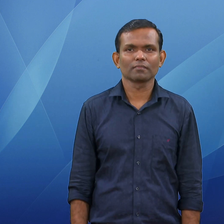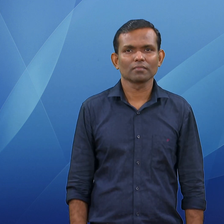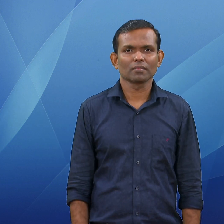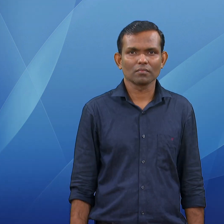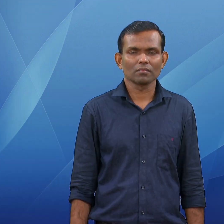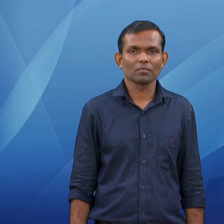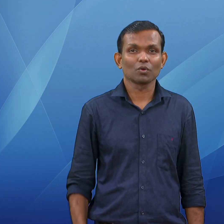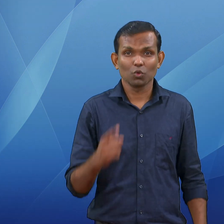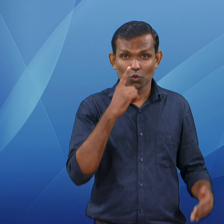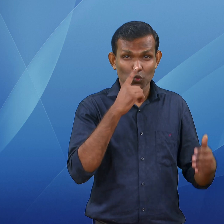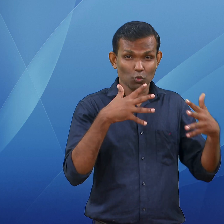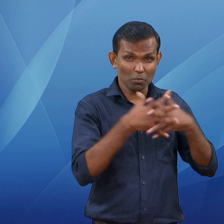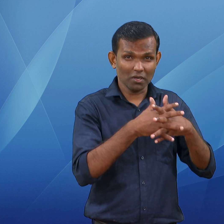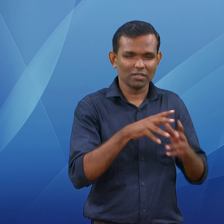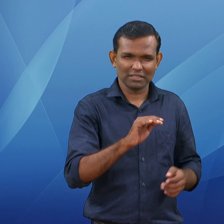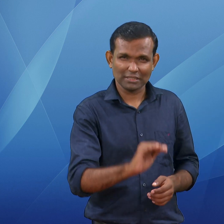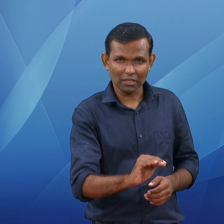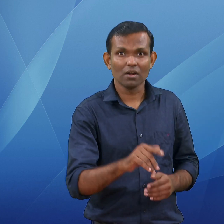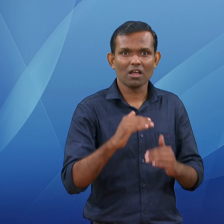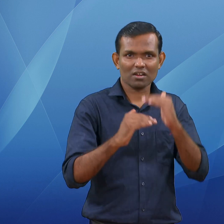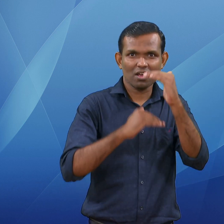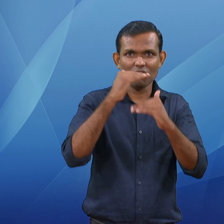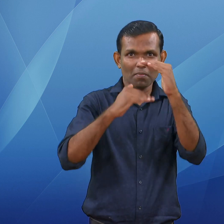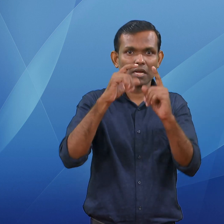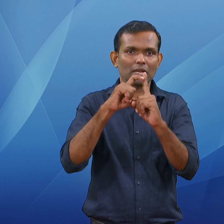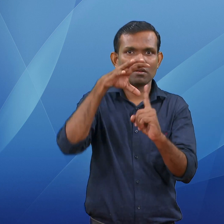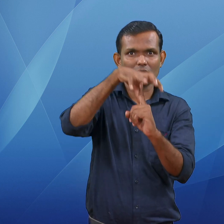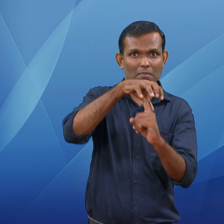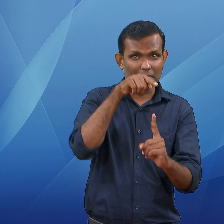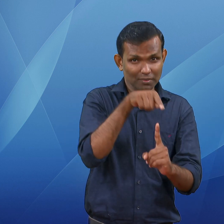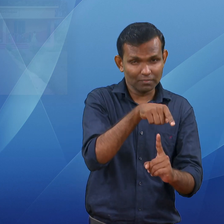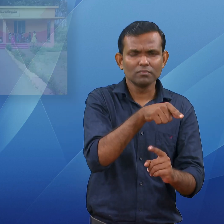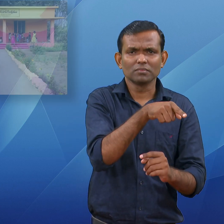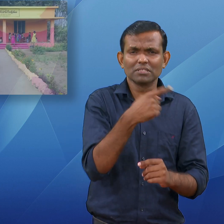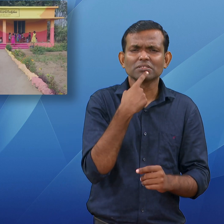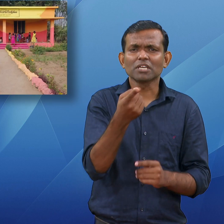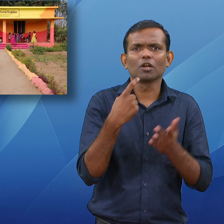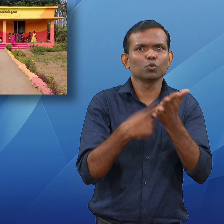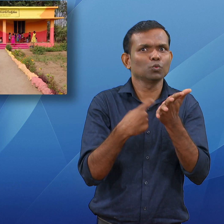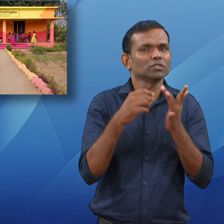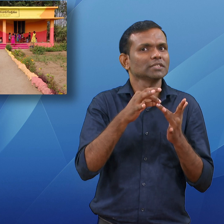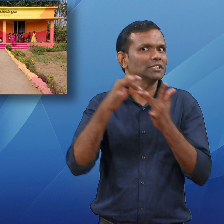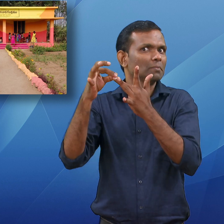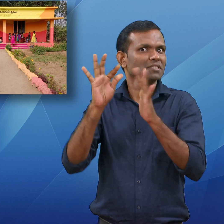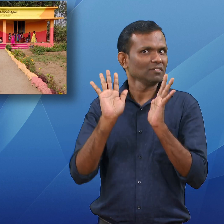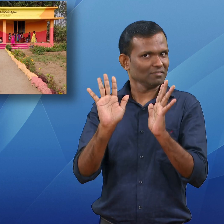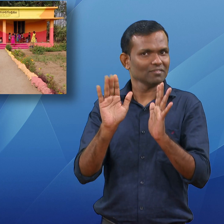The Union Women and Child Development Ministry launched a special protocol for the Anganwadi workers to help them track and help